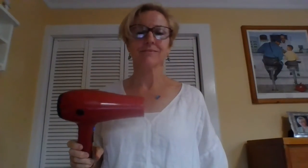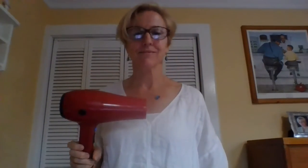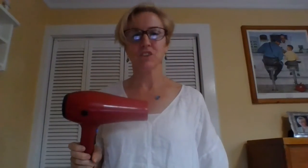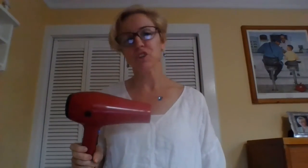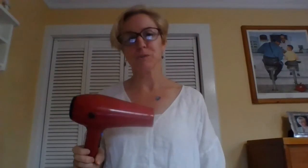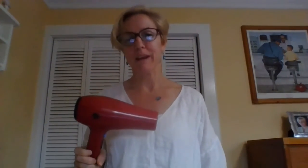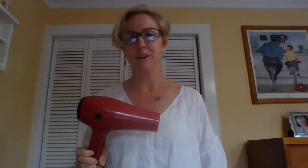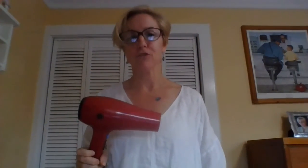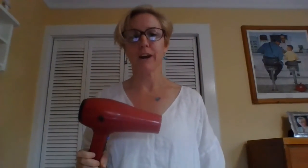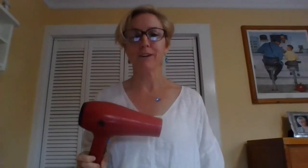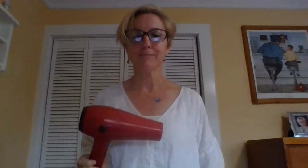That's my hairdryer.